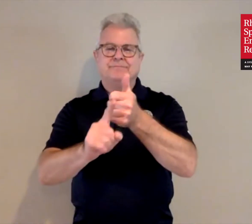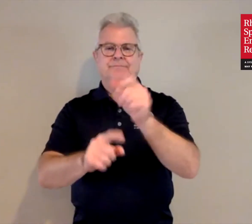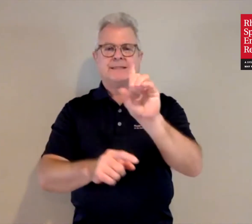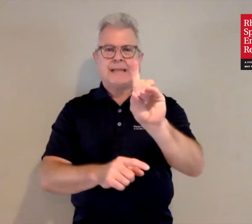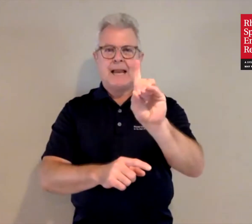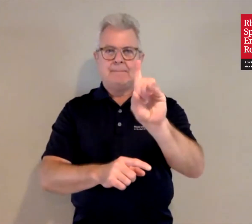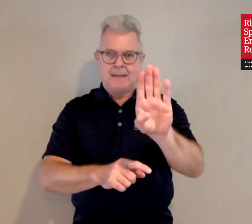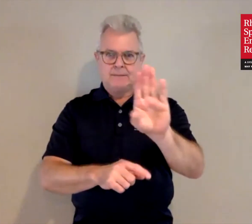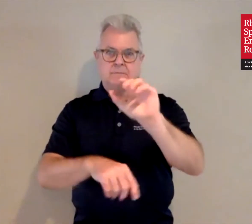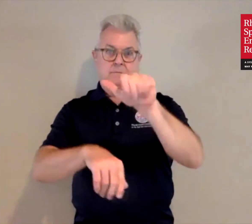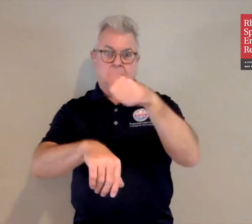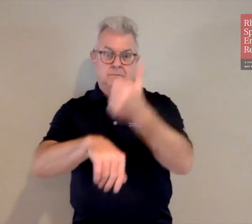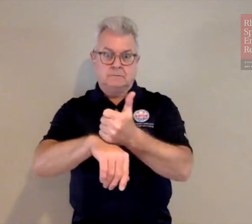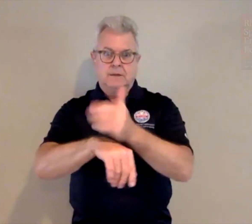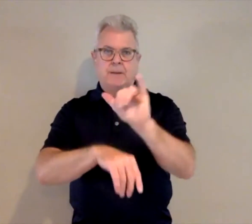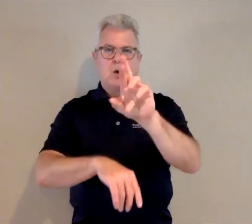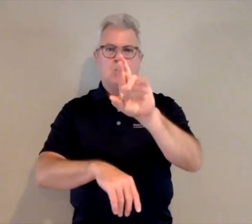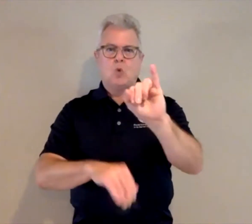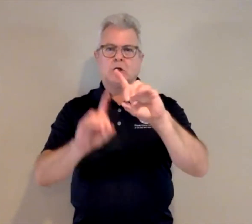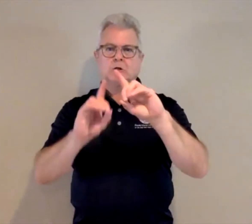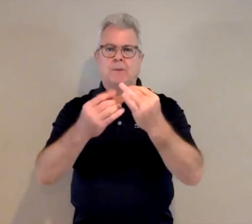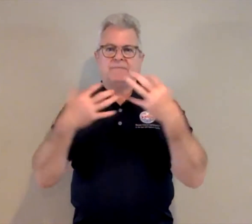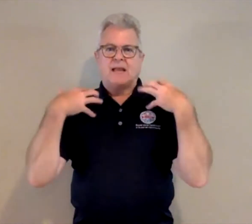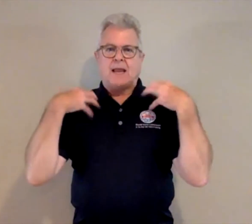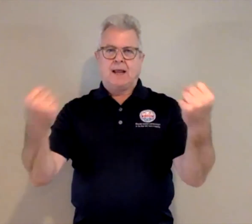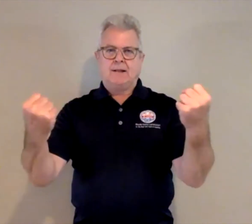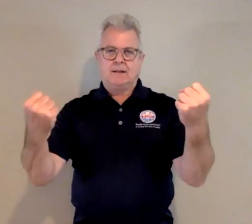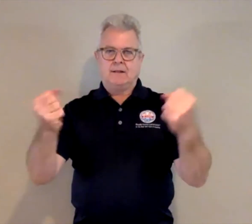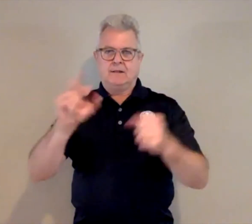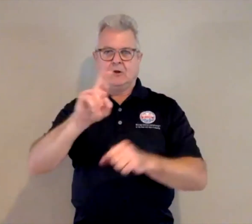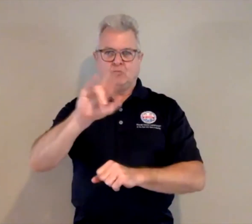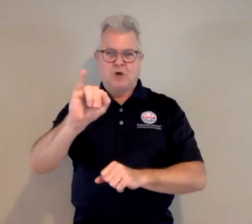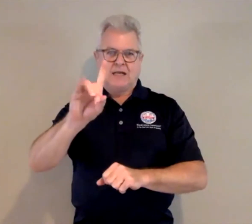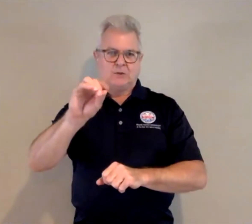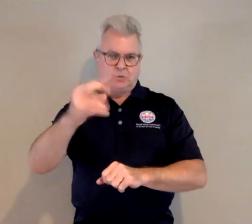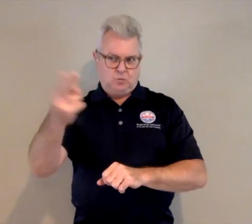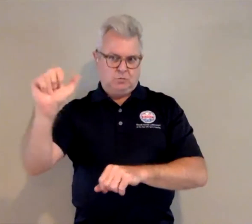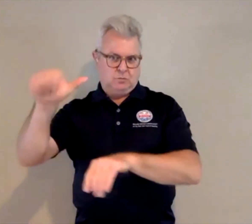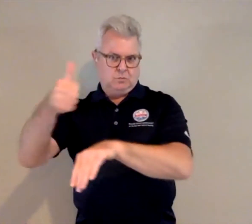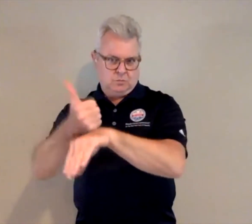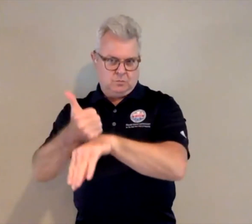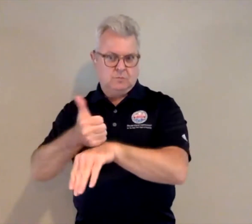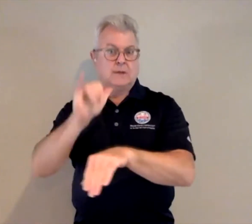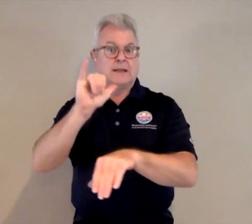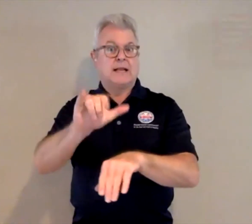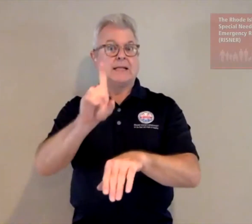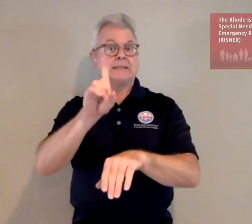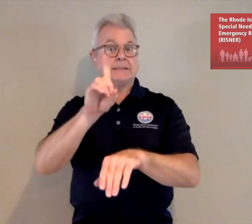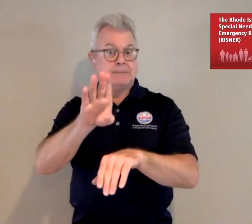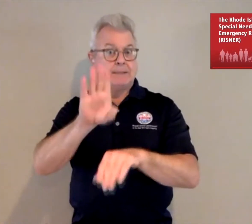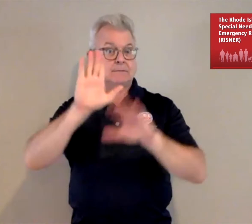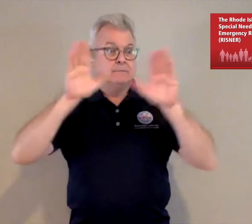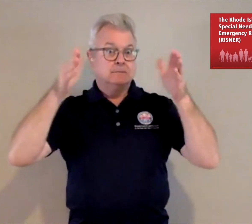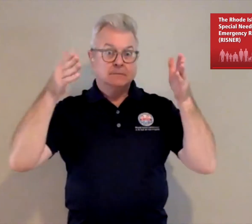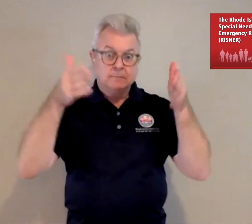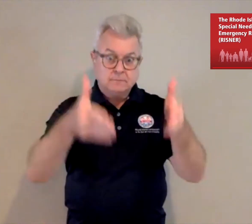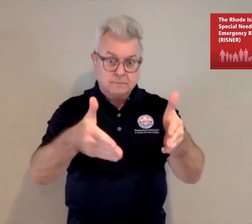Reisner, the Rhode Island Special Needs Emergency Registry, was set up by the Department of Health,